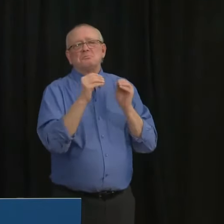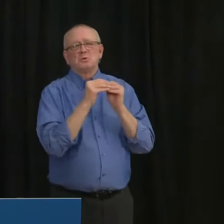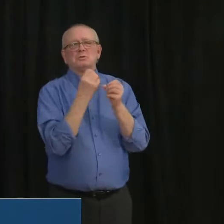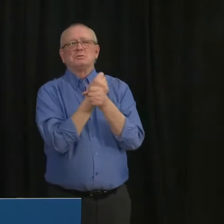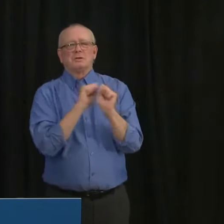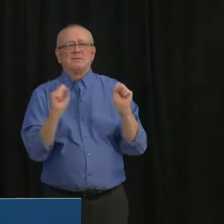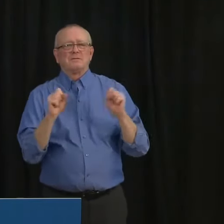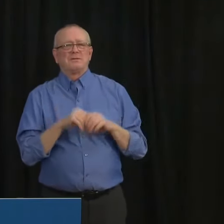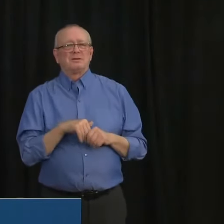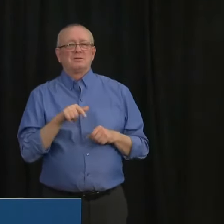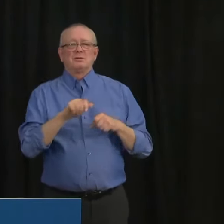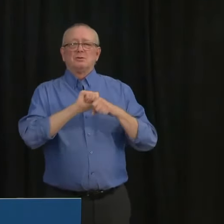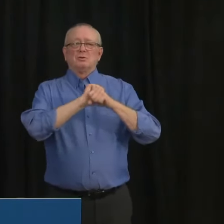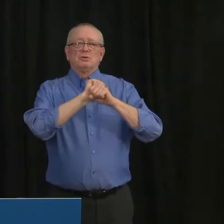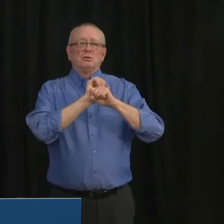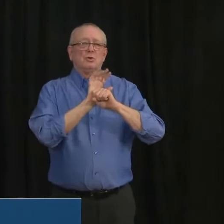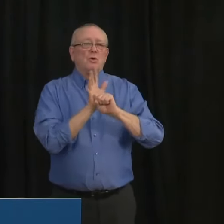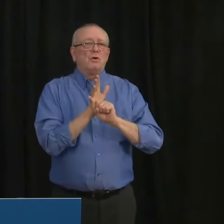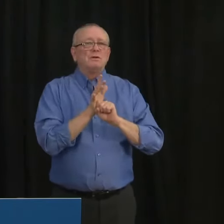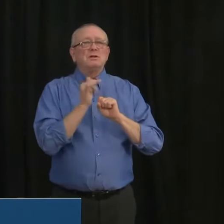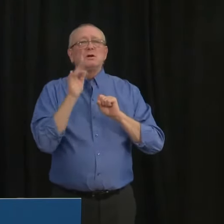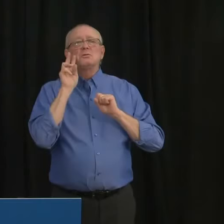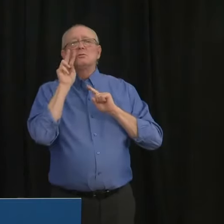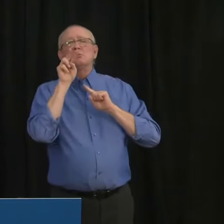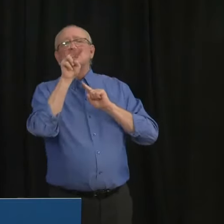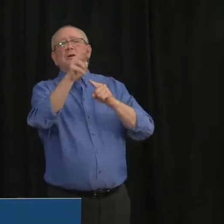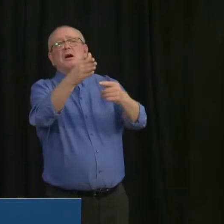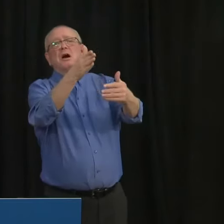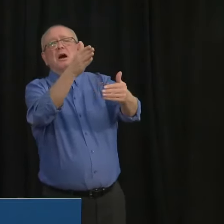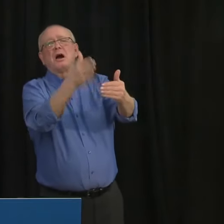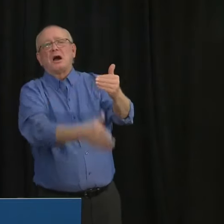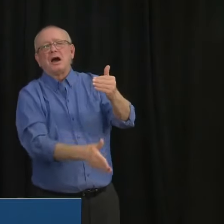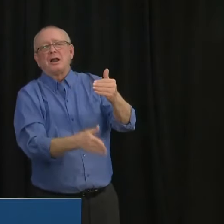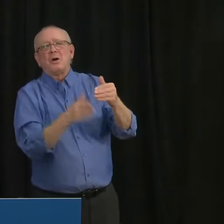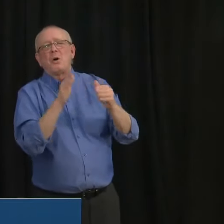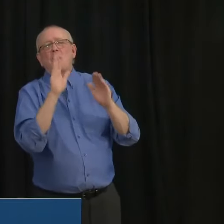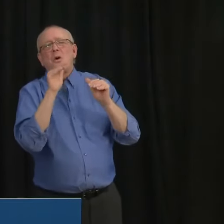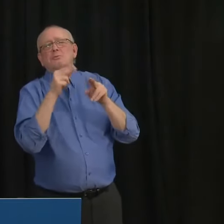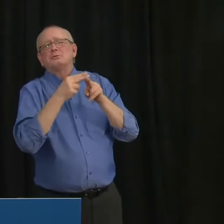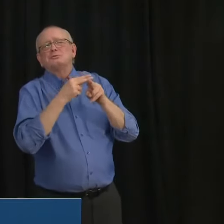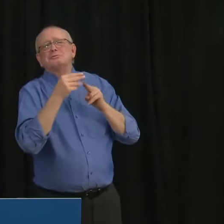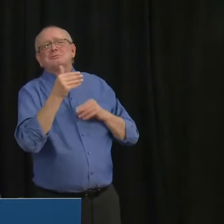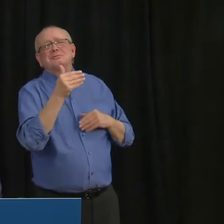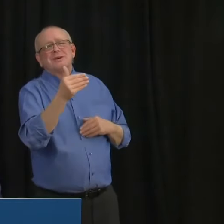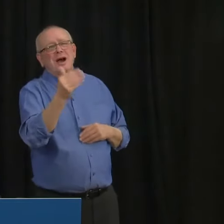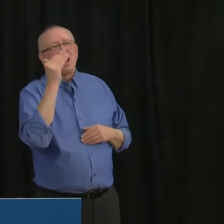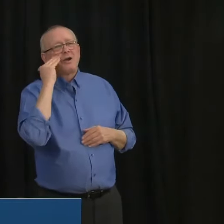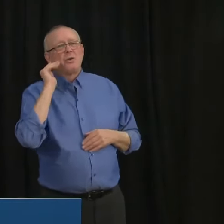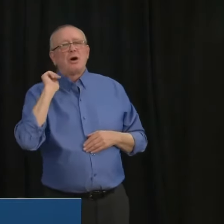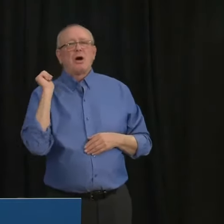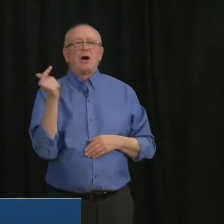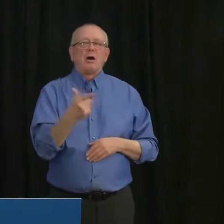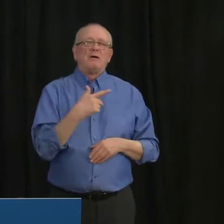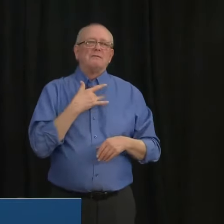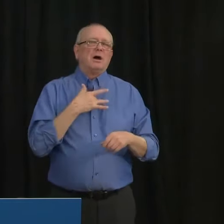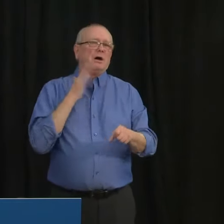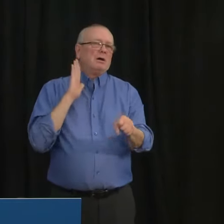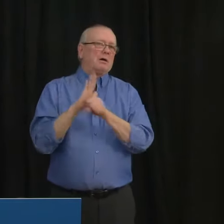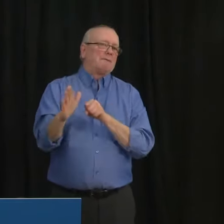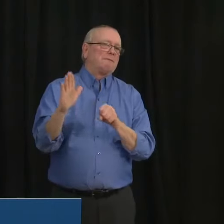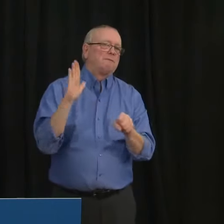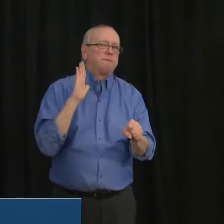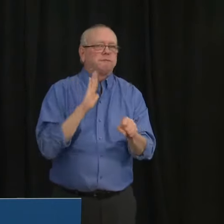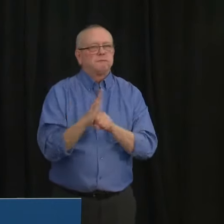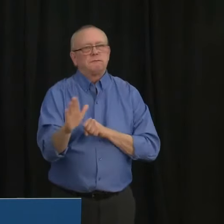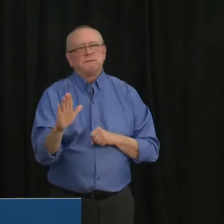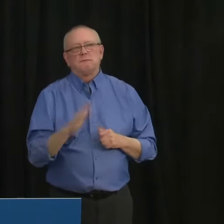time is in sight. Gosh knows we are all tired of this. COVID-19 is testing us but we